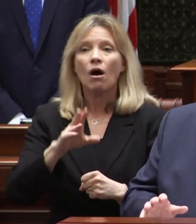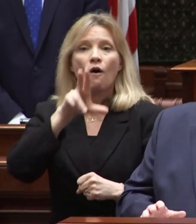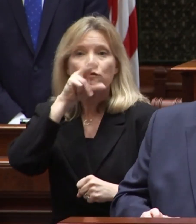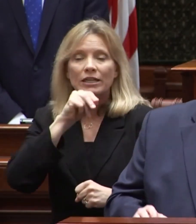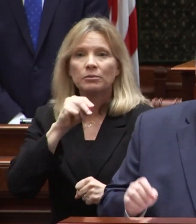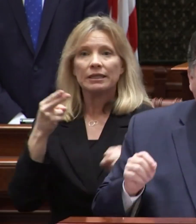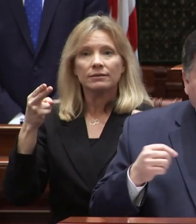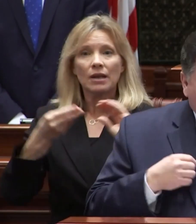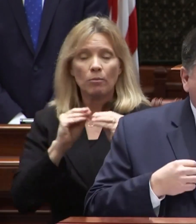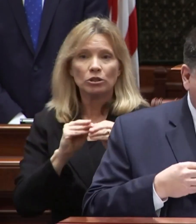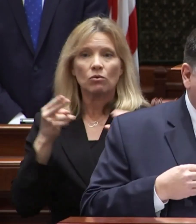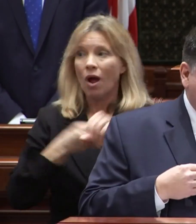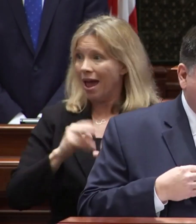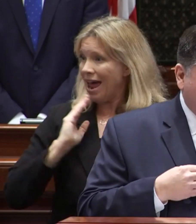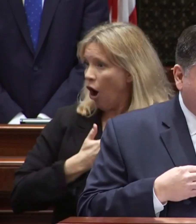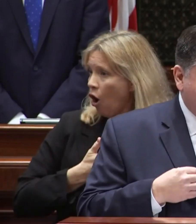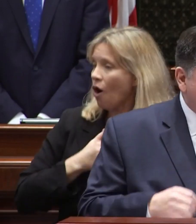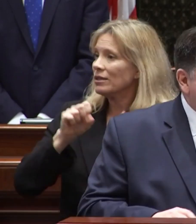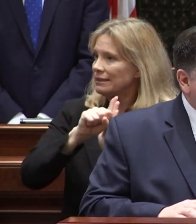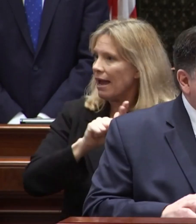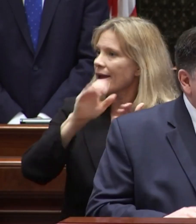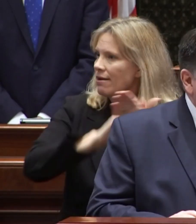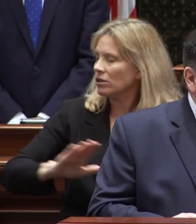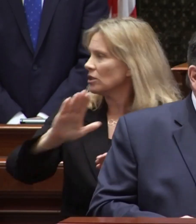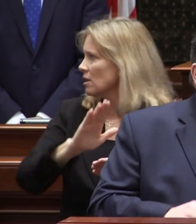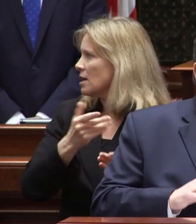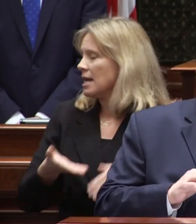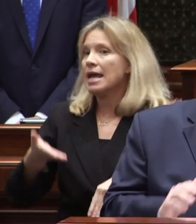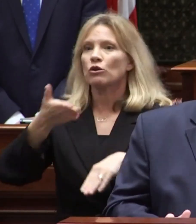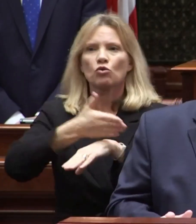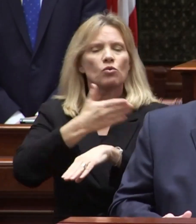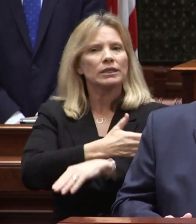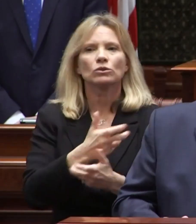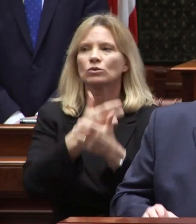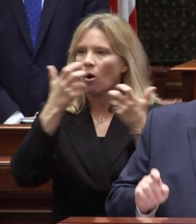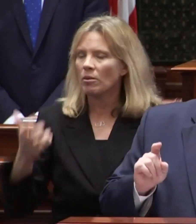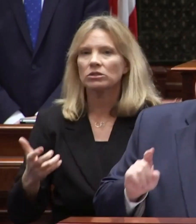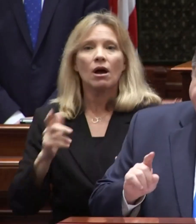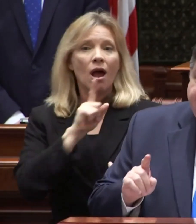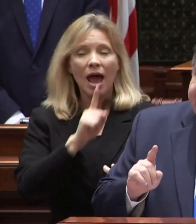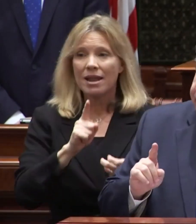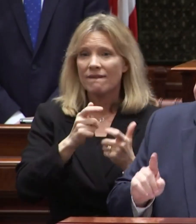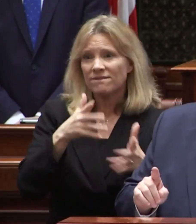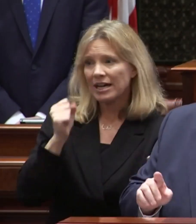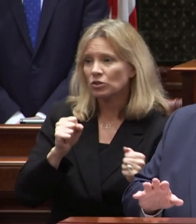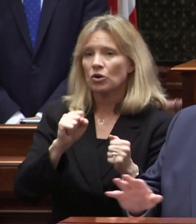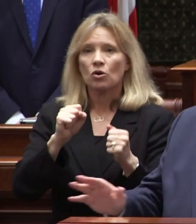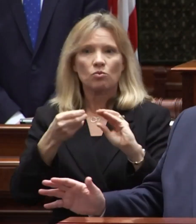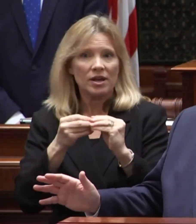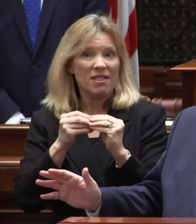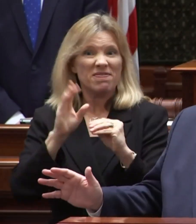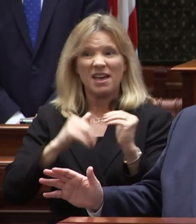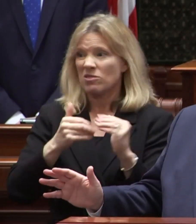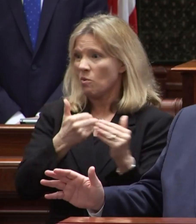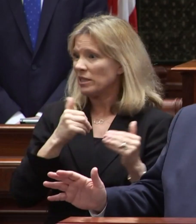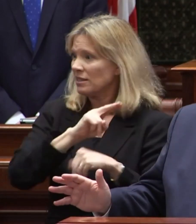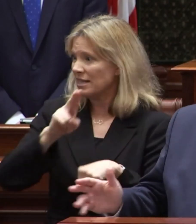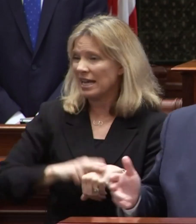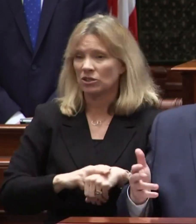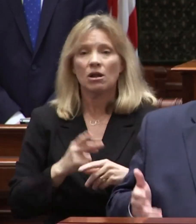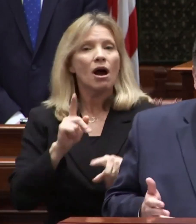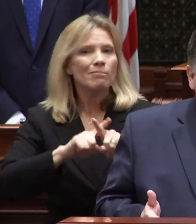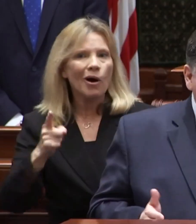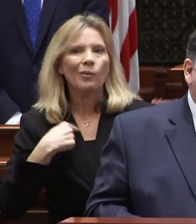freshman enrollment at our state universities has increased substantially and at a much faster rate than the rest of the nation